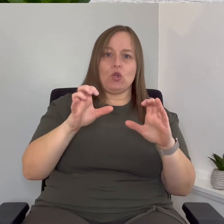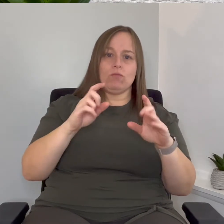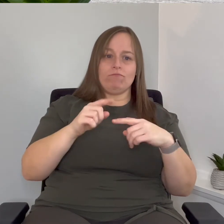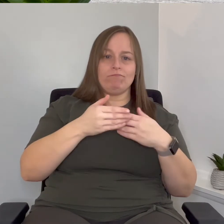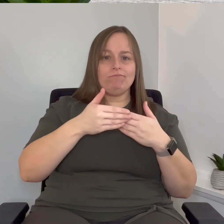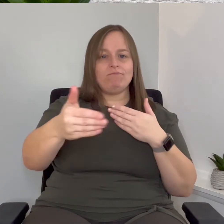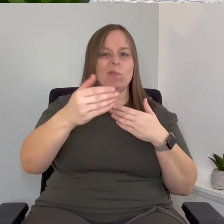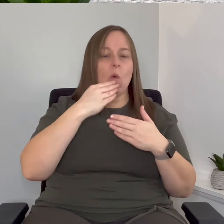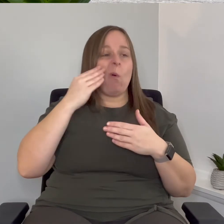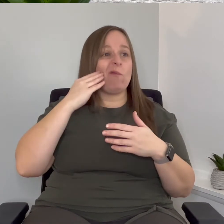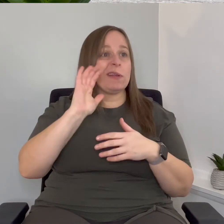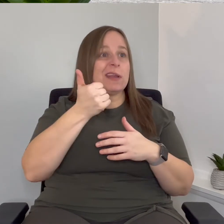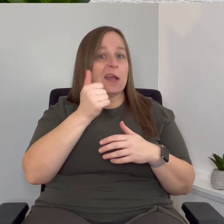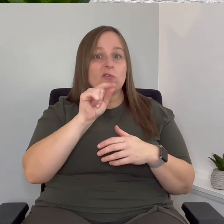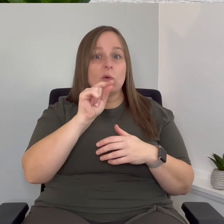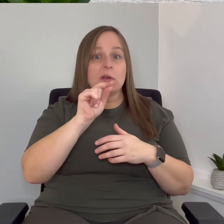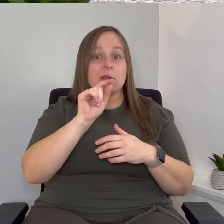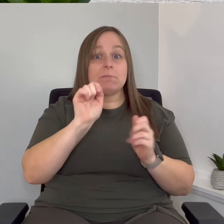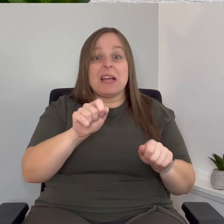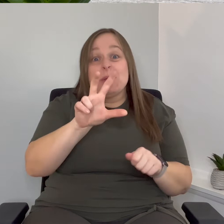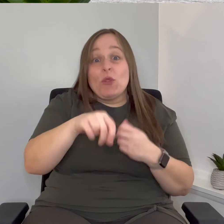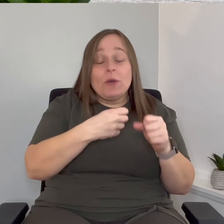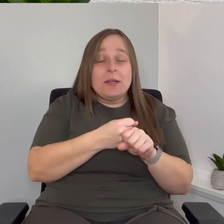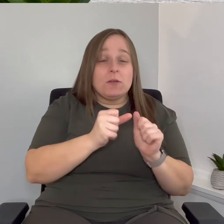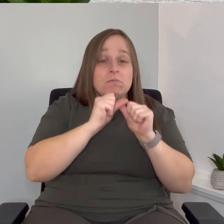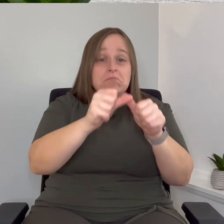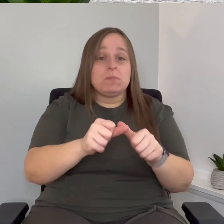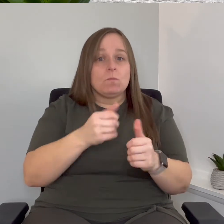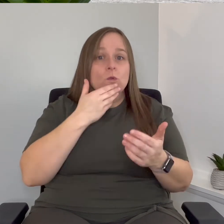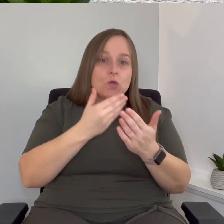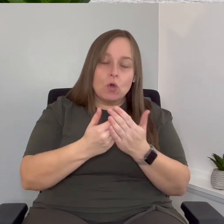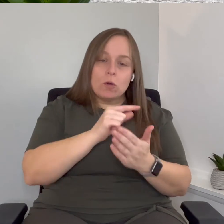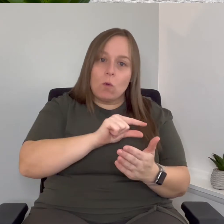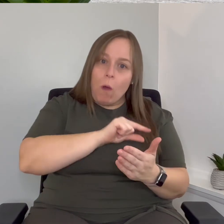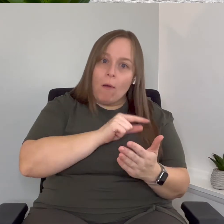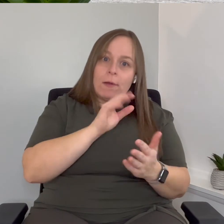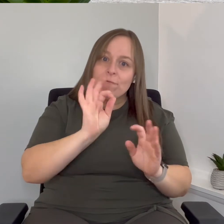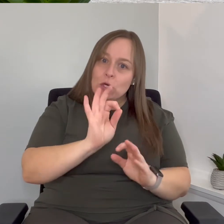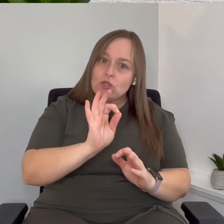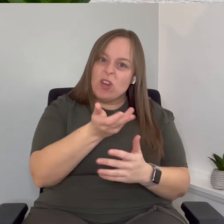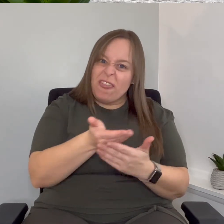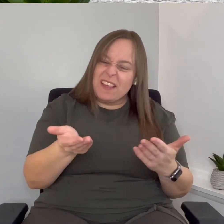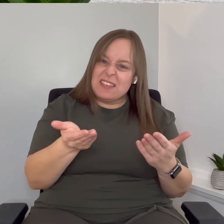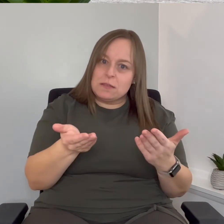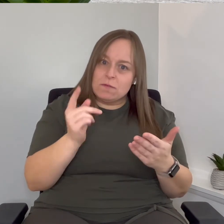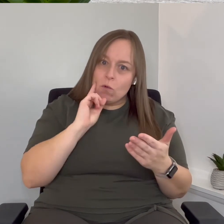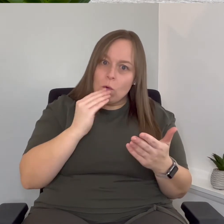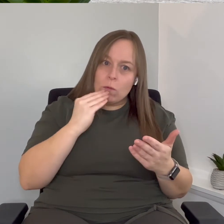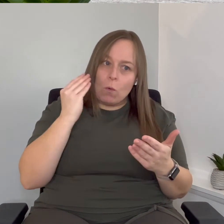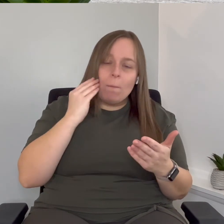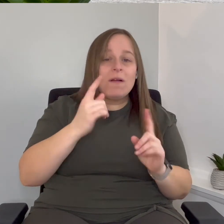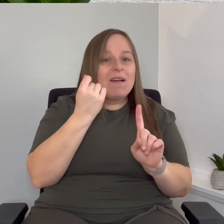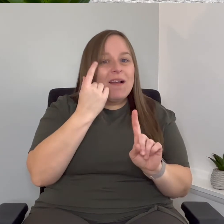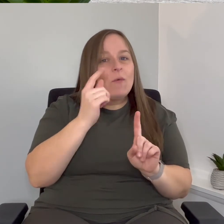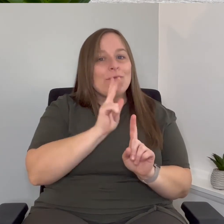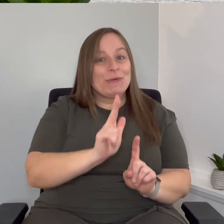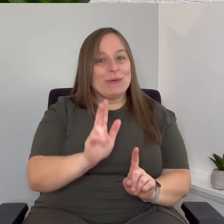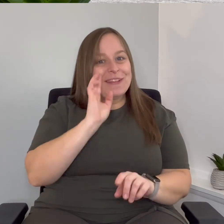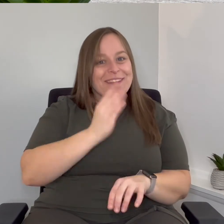our home for the next 10 20 possibly 30 years so we wanted to get good quality furniture and items however we have a three-year-old and